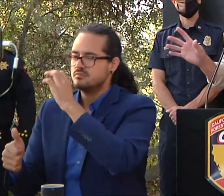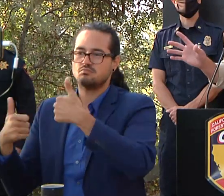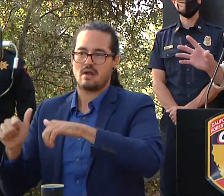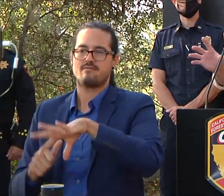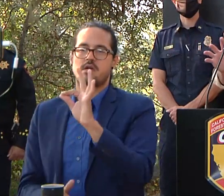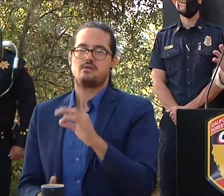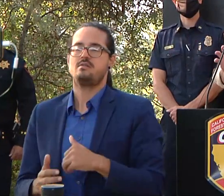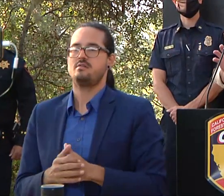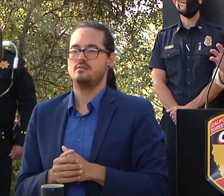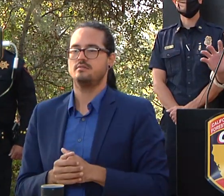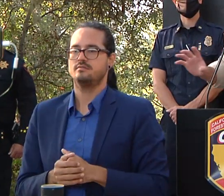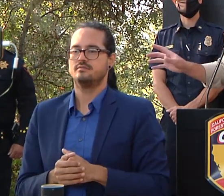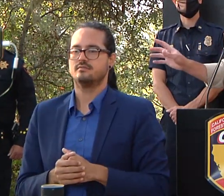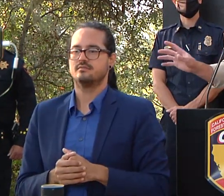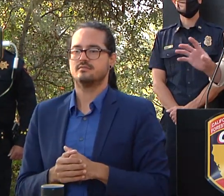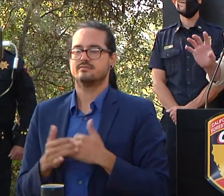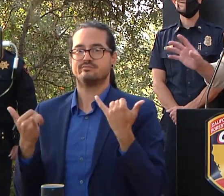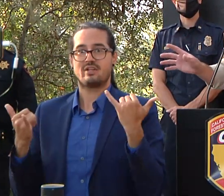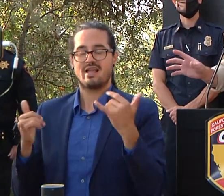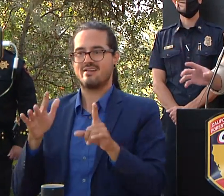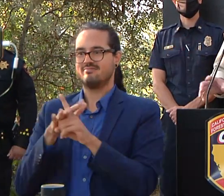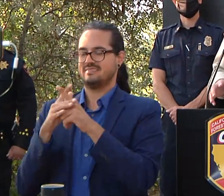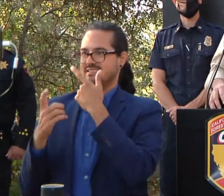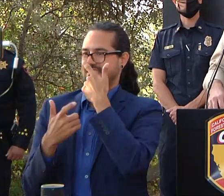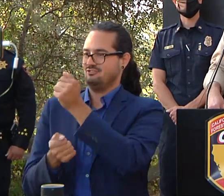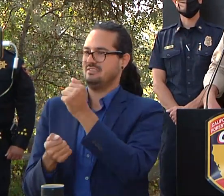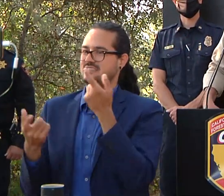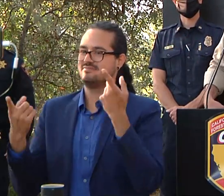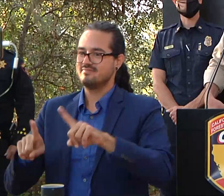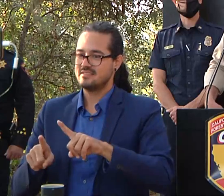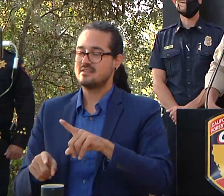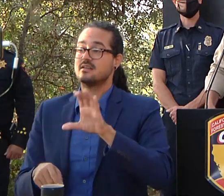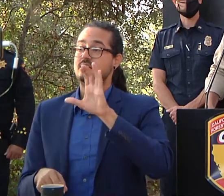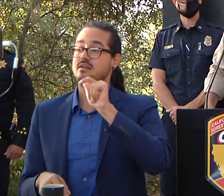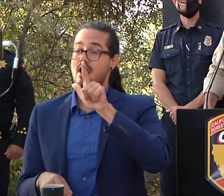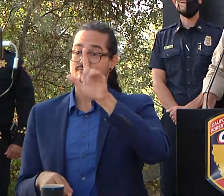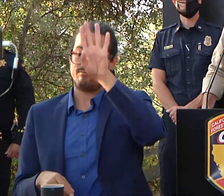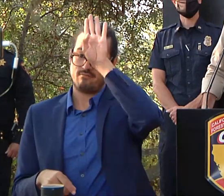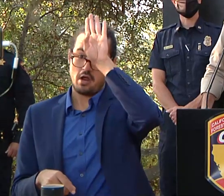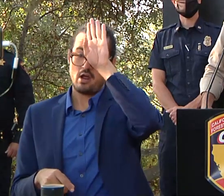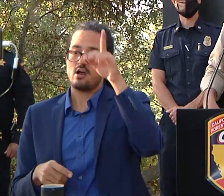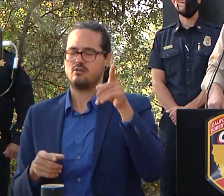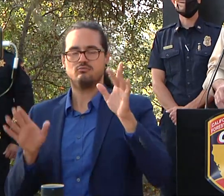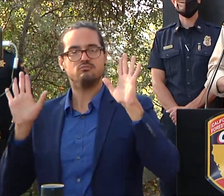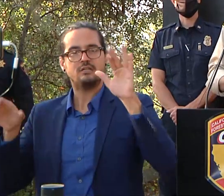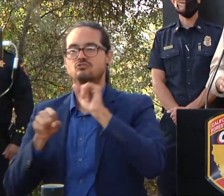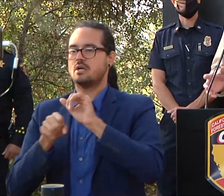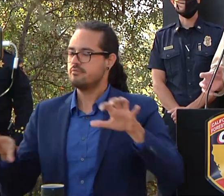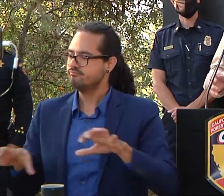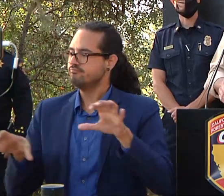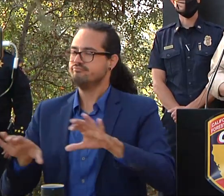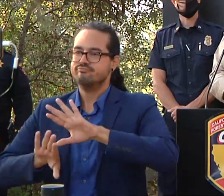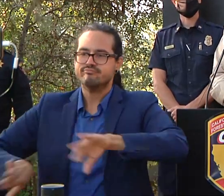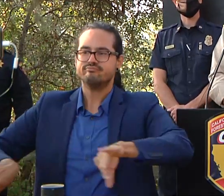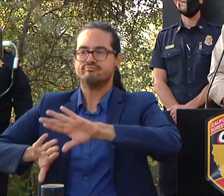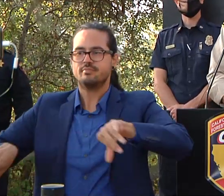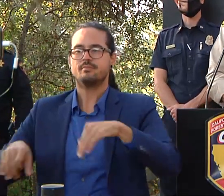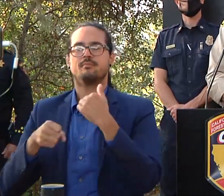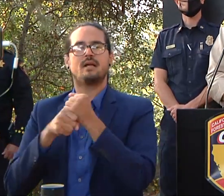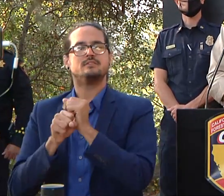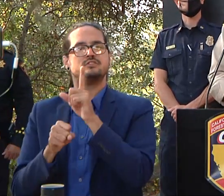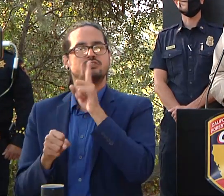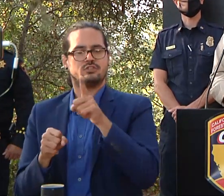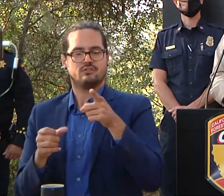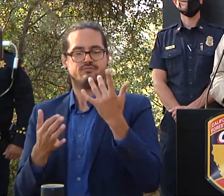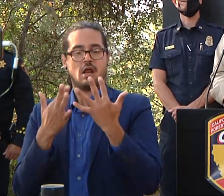great job of creating line clearing these areas and then doing mop up work to ensure that there's no continued fire threat